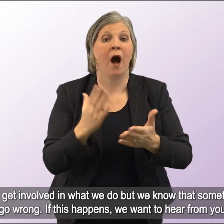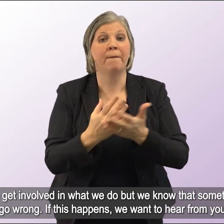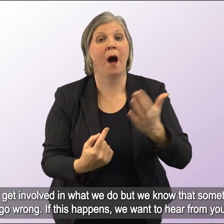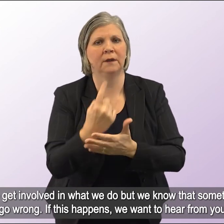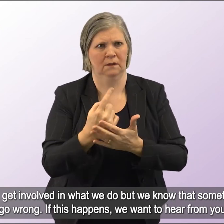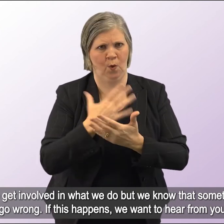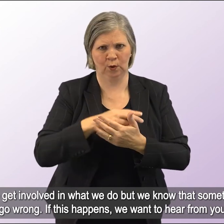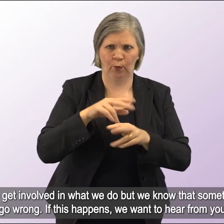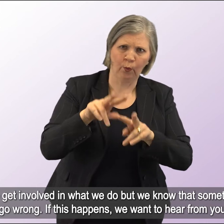from you